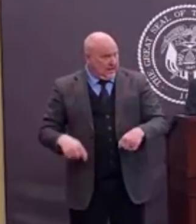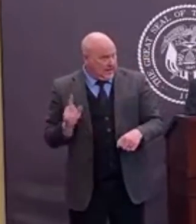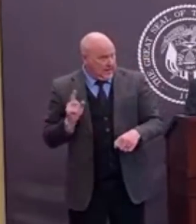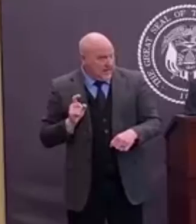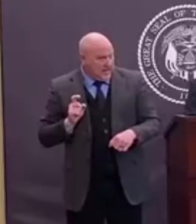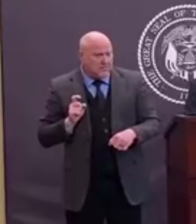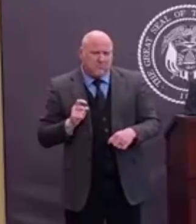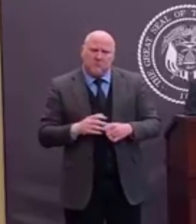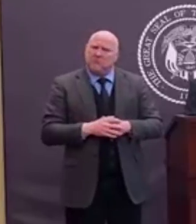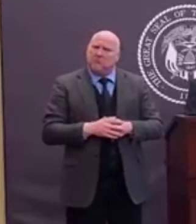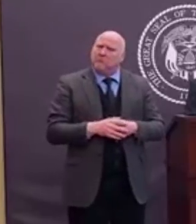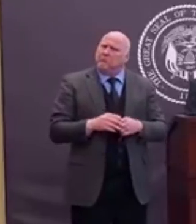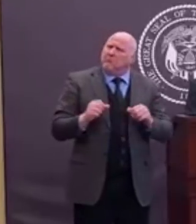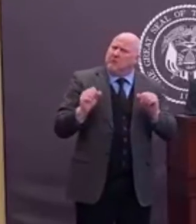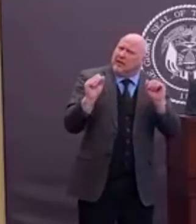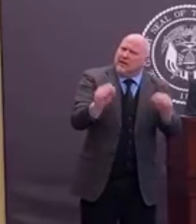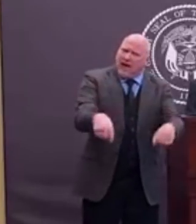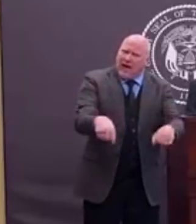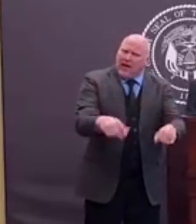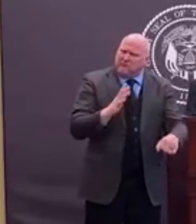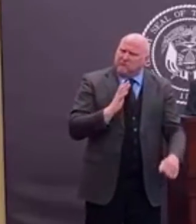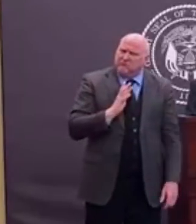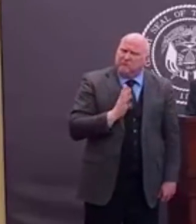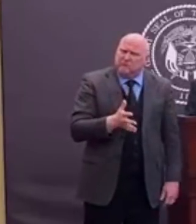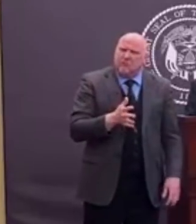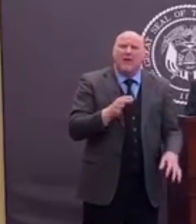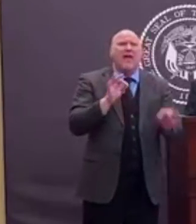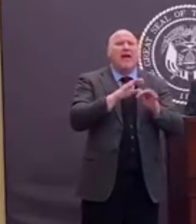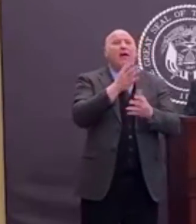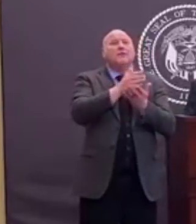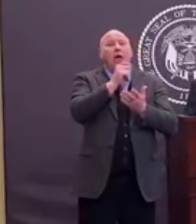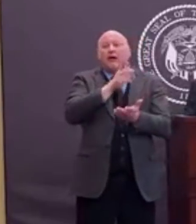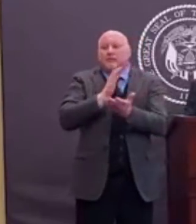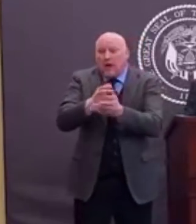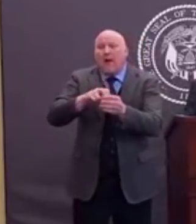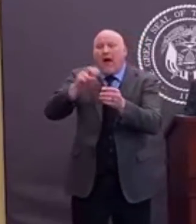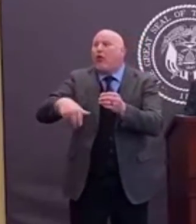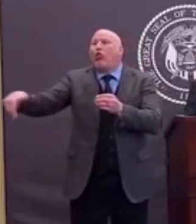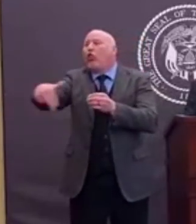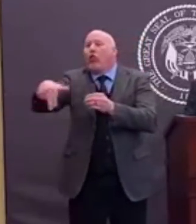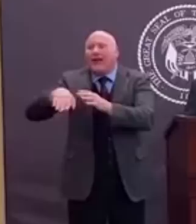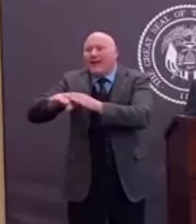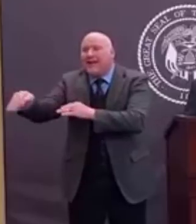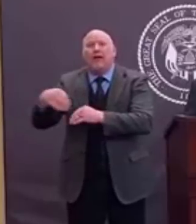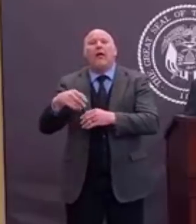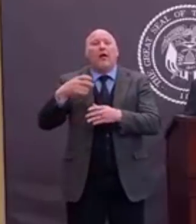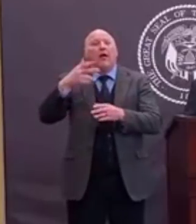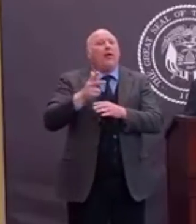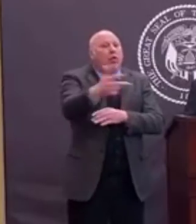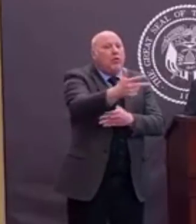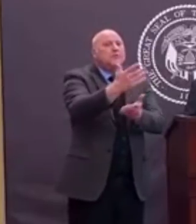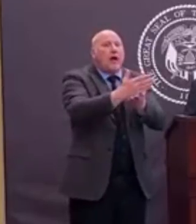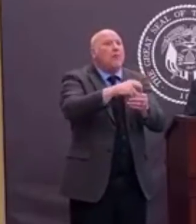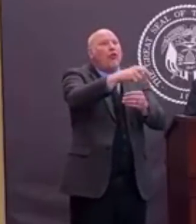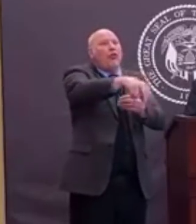you can do that. But we'd ask you, again, to think in terms of what can you do home first, but you can go on a leisurely drive.